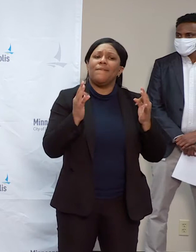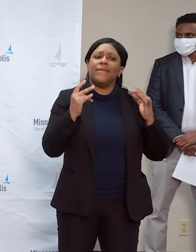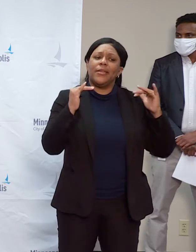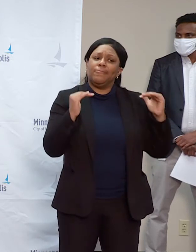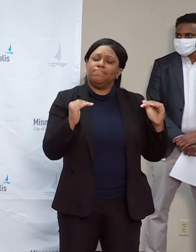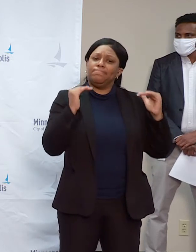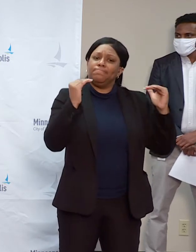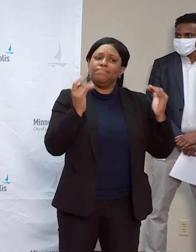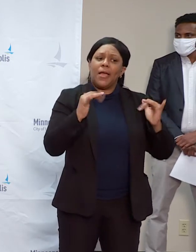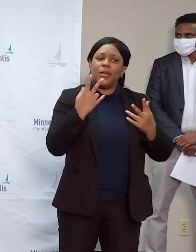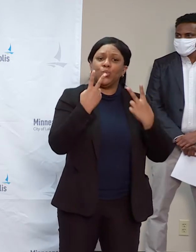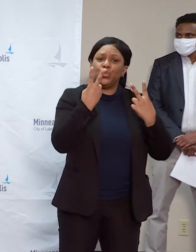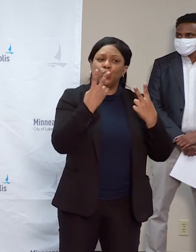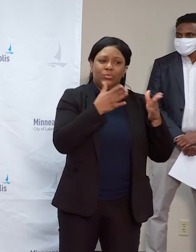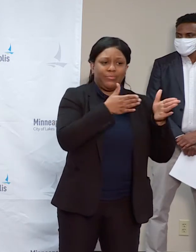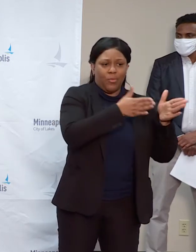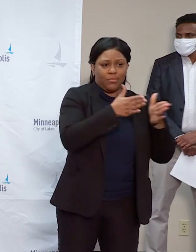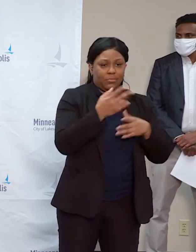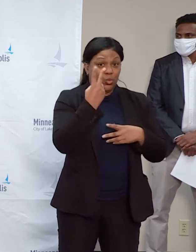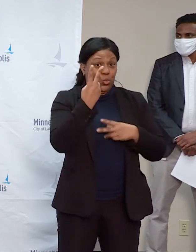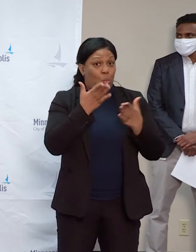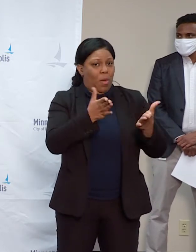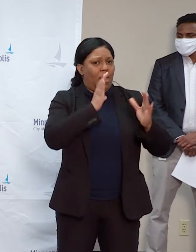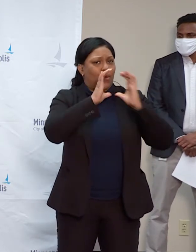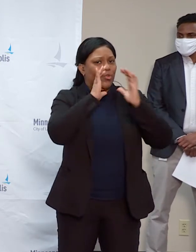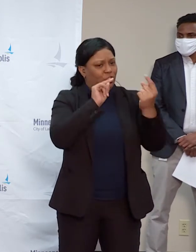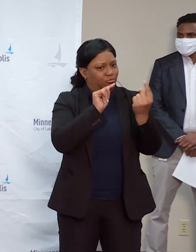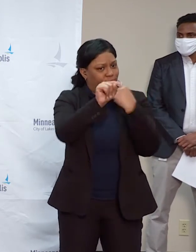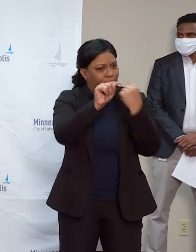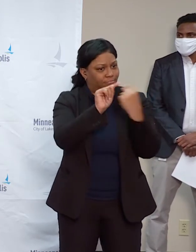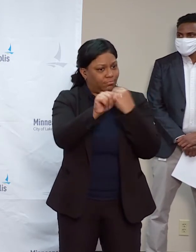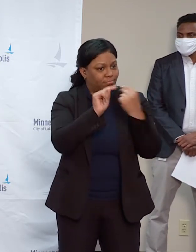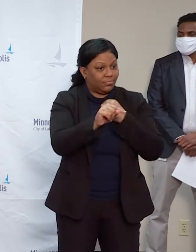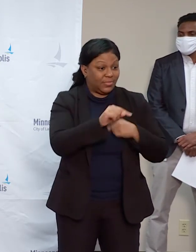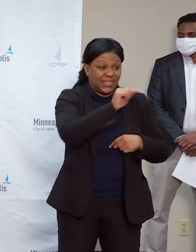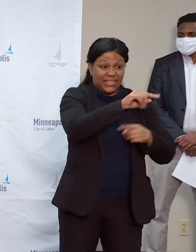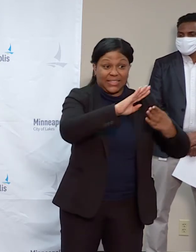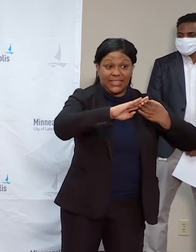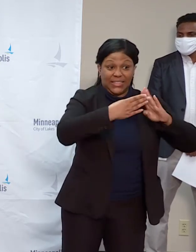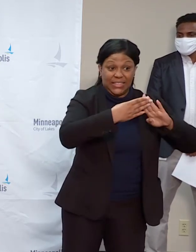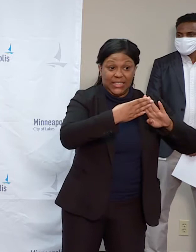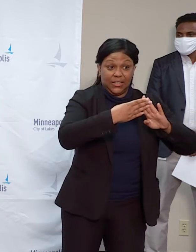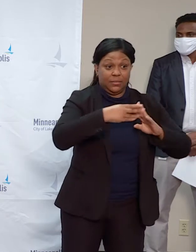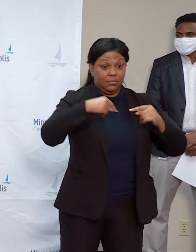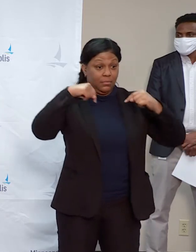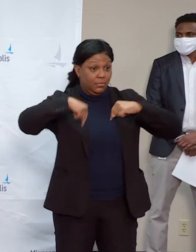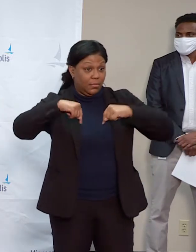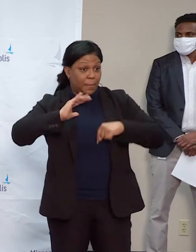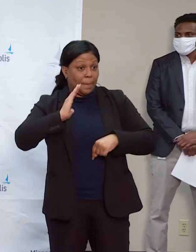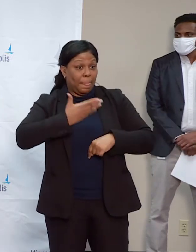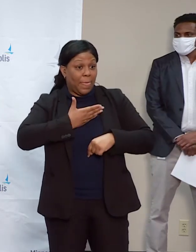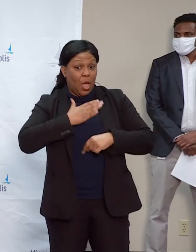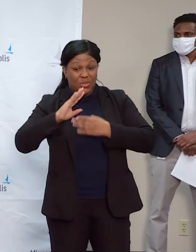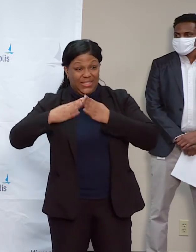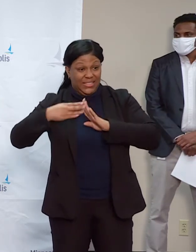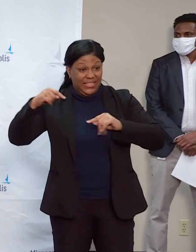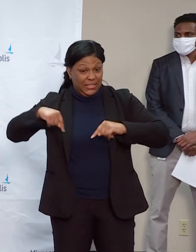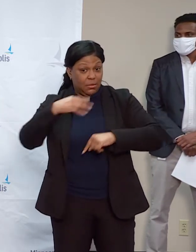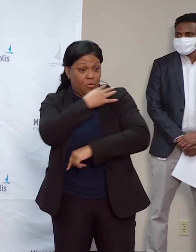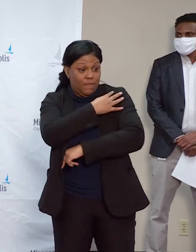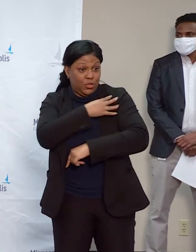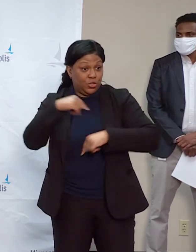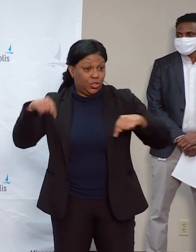two-way communication between residents and communities of our city, especially our BIPOC communities and our city enterprise itself, so that we can both